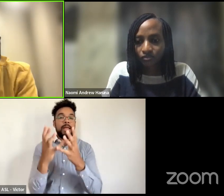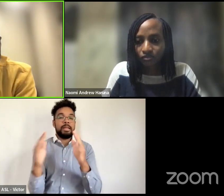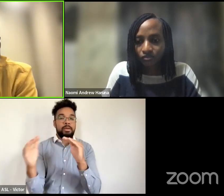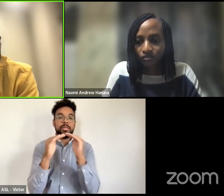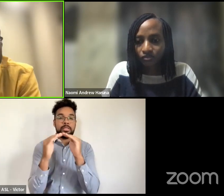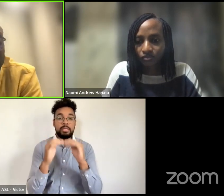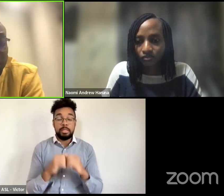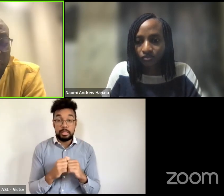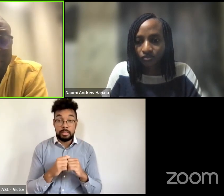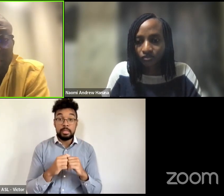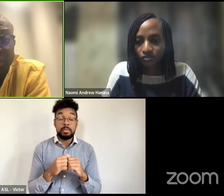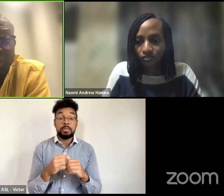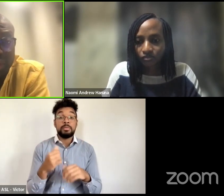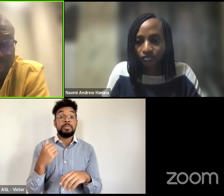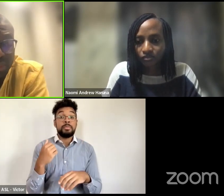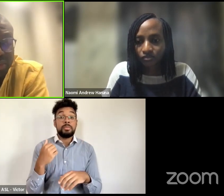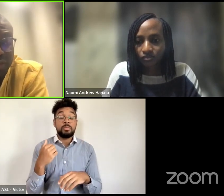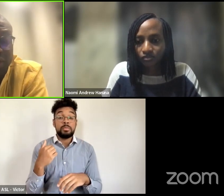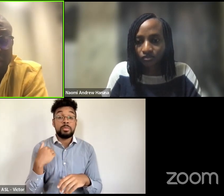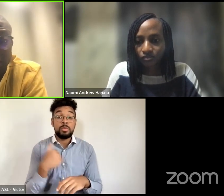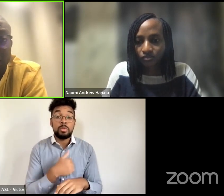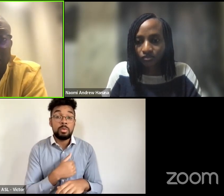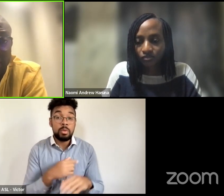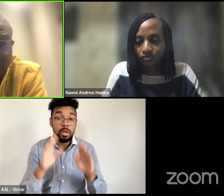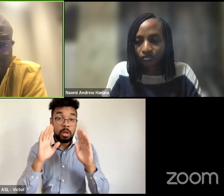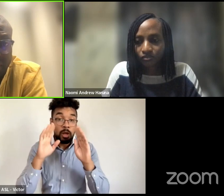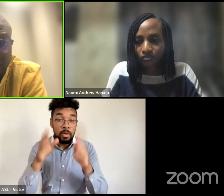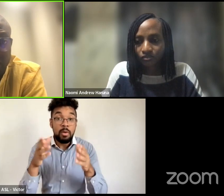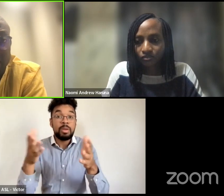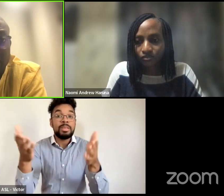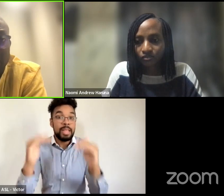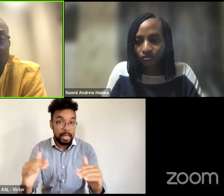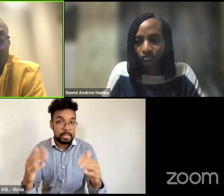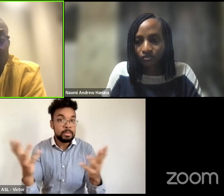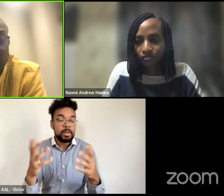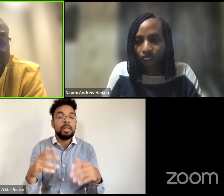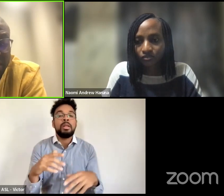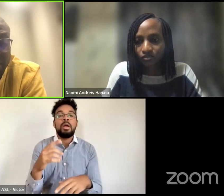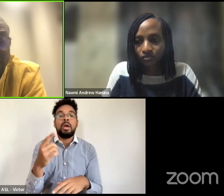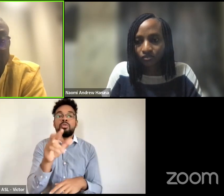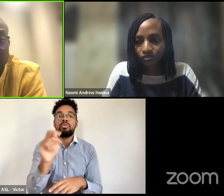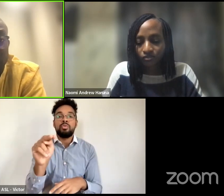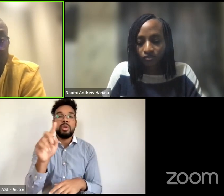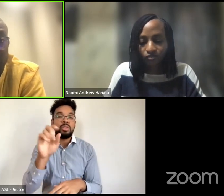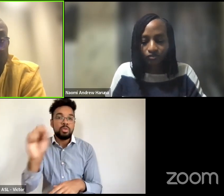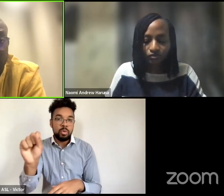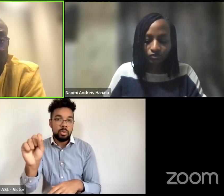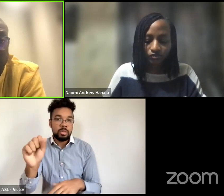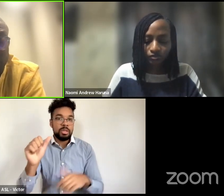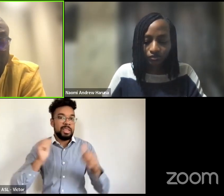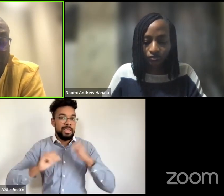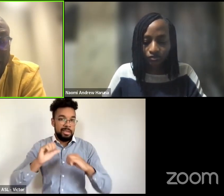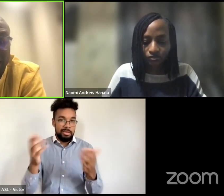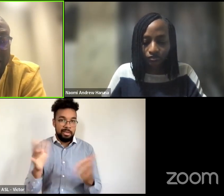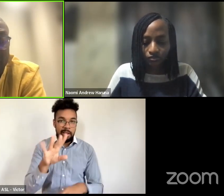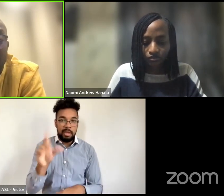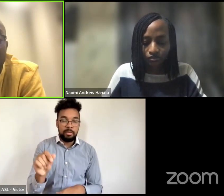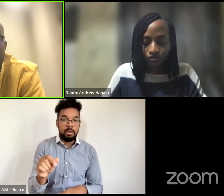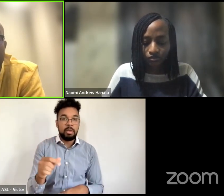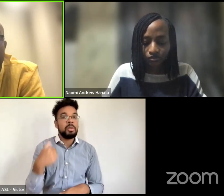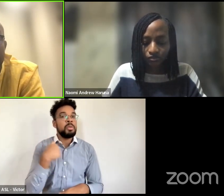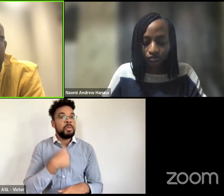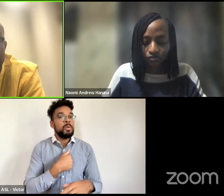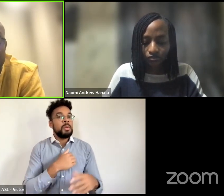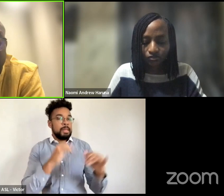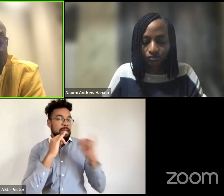we focused on retooling green tubes for theater in africa we looked at insights from practitioners and we had